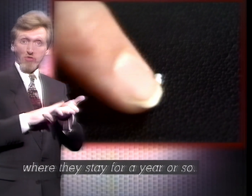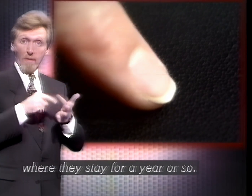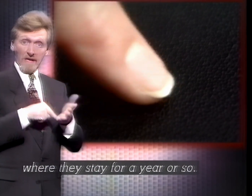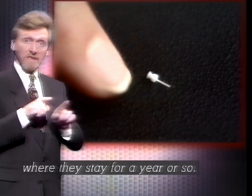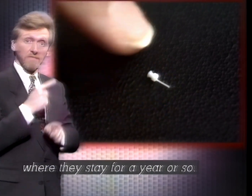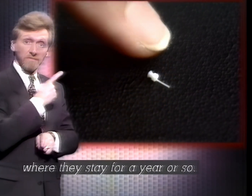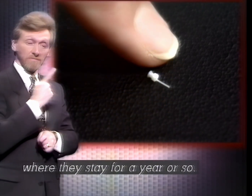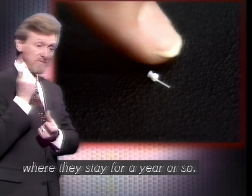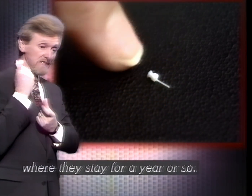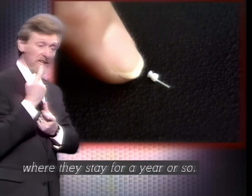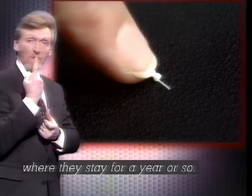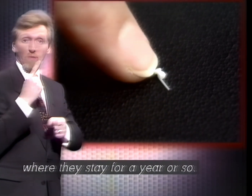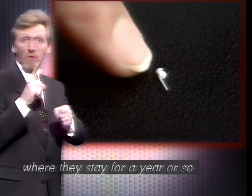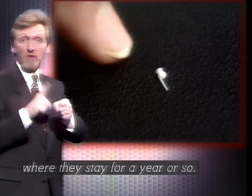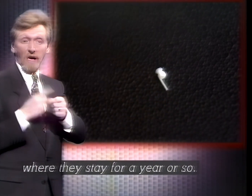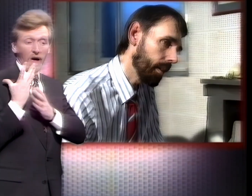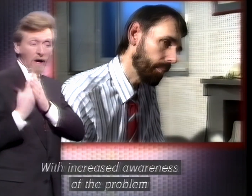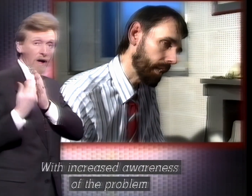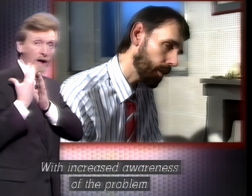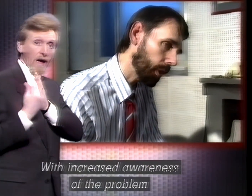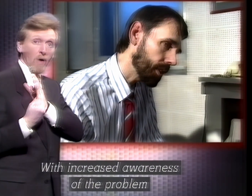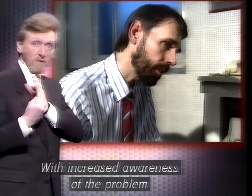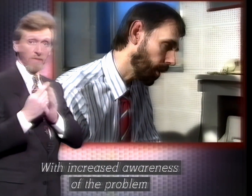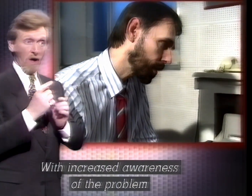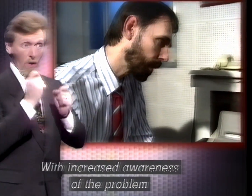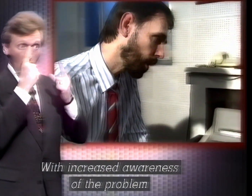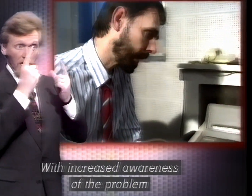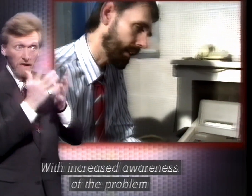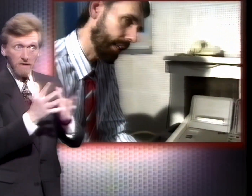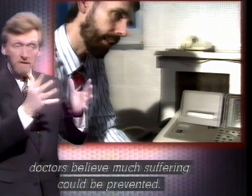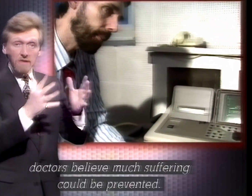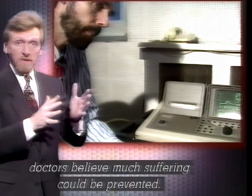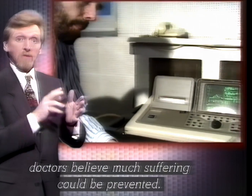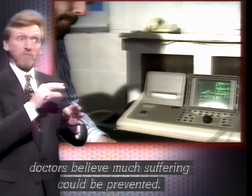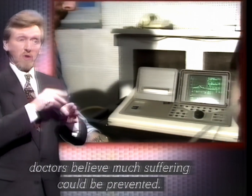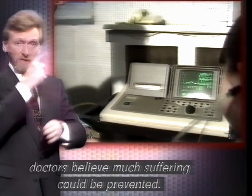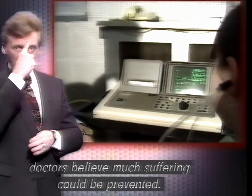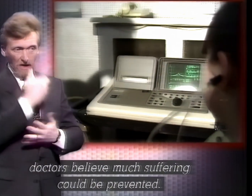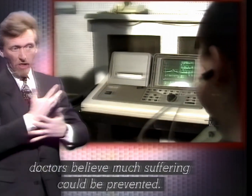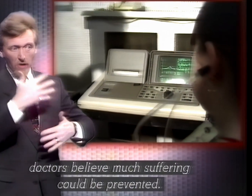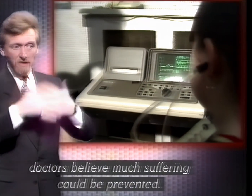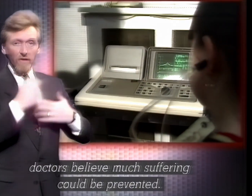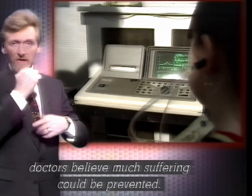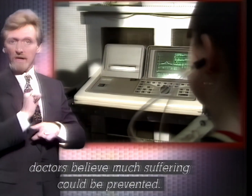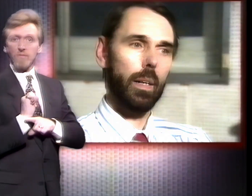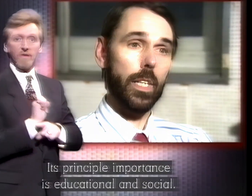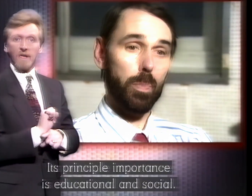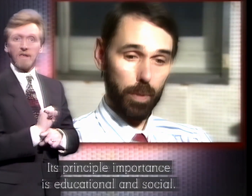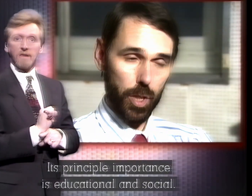for a year or so. With increased awareness of the problem, doctors believe much suffering could be prevented. Its principal